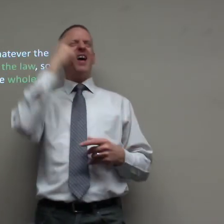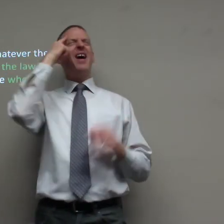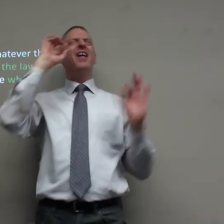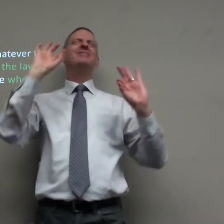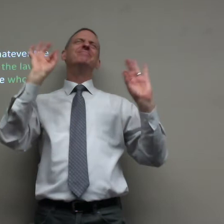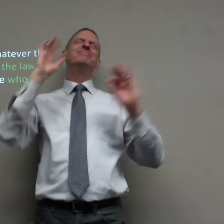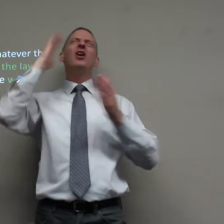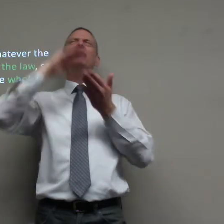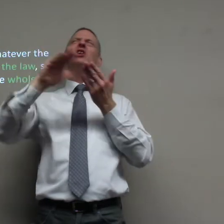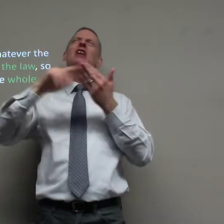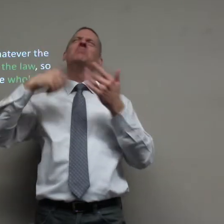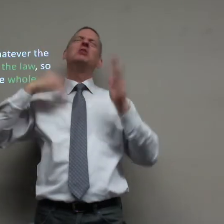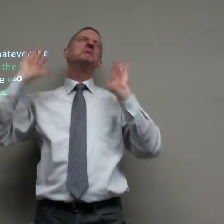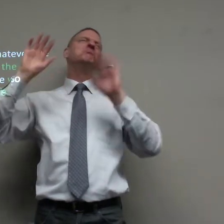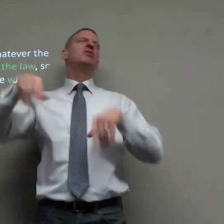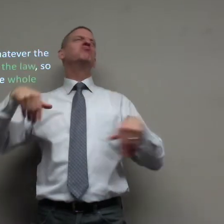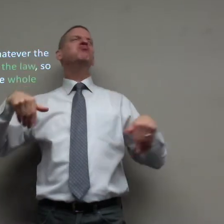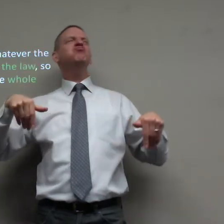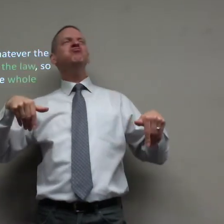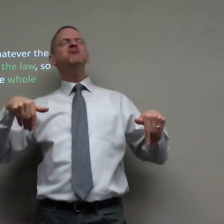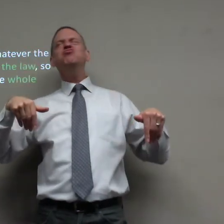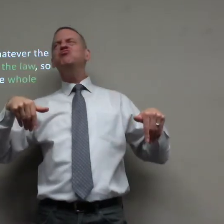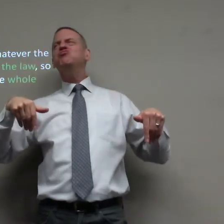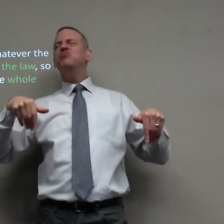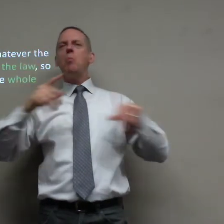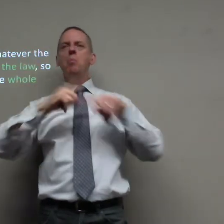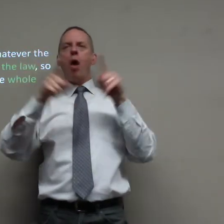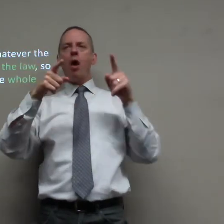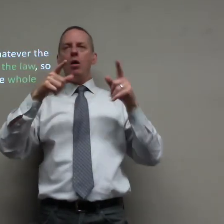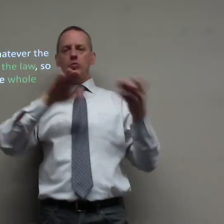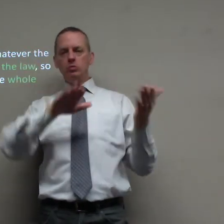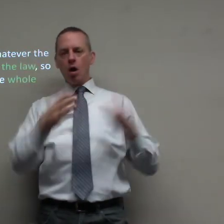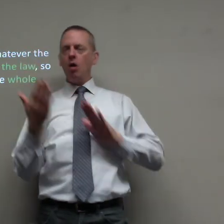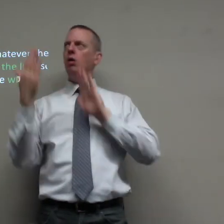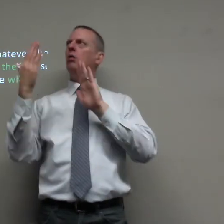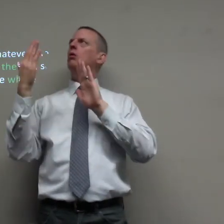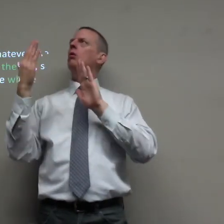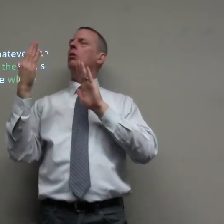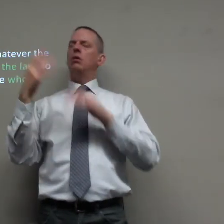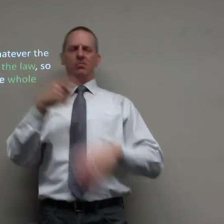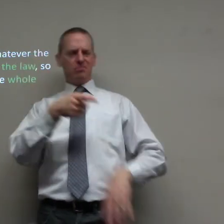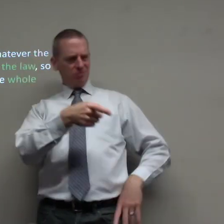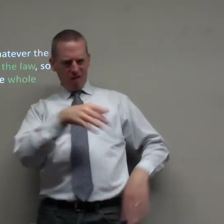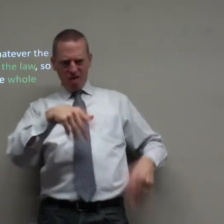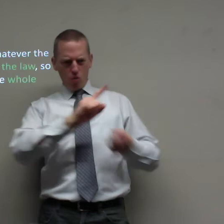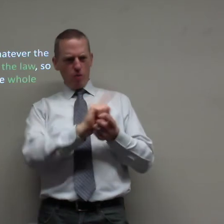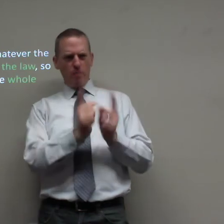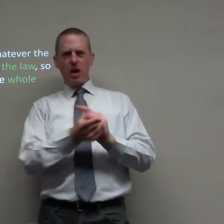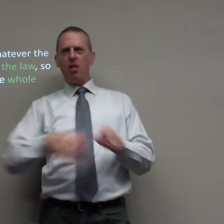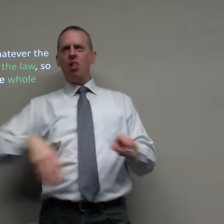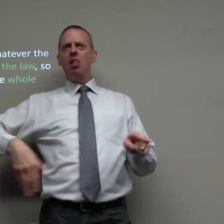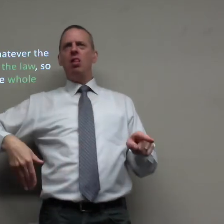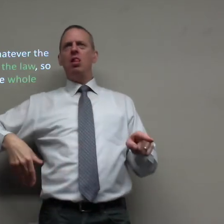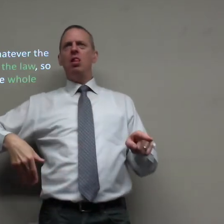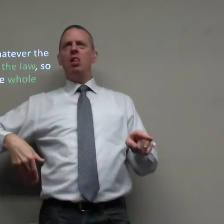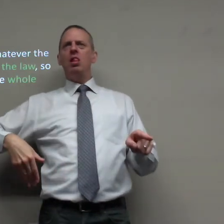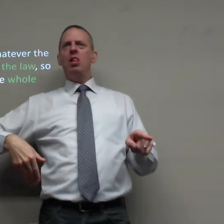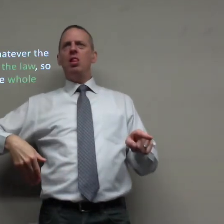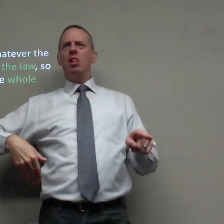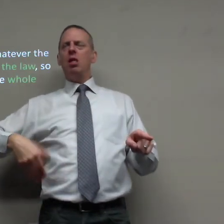and currently you might think it's nothing and think that God will forgive you but when you die you're confronted by him and think he says you